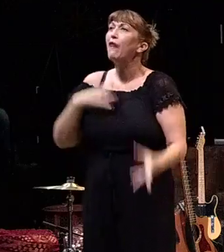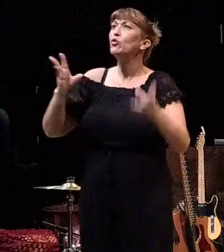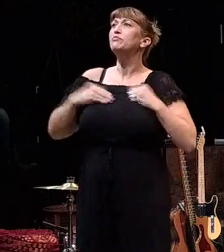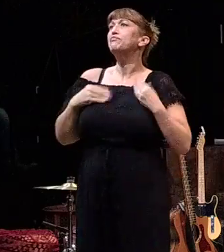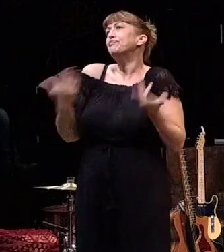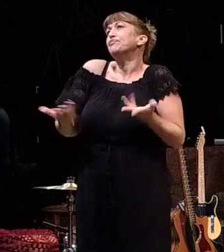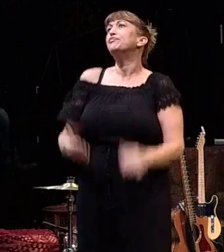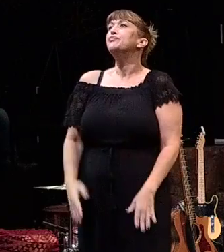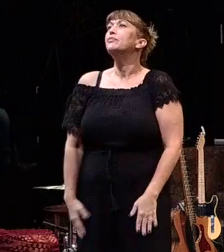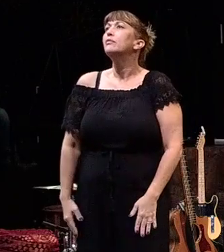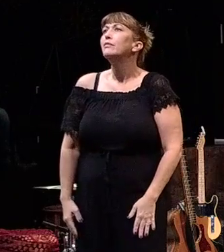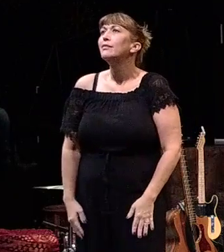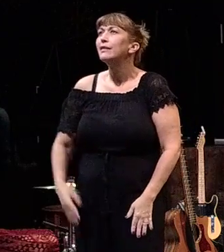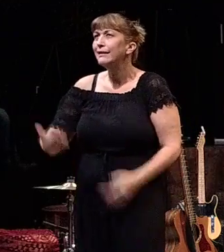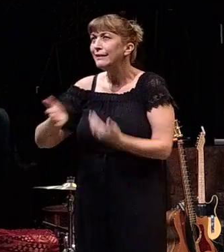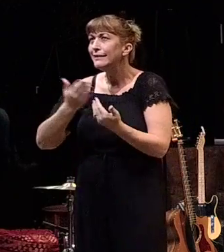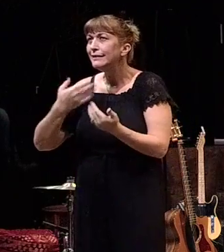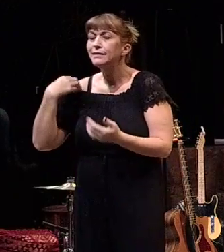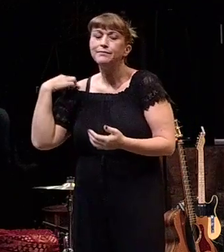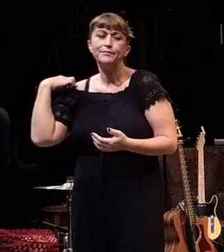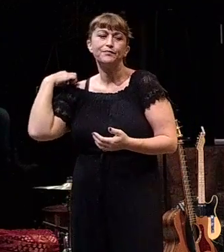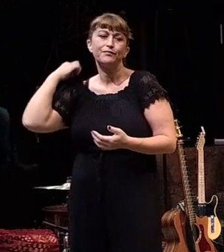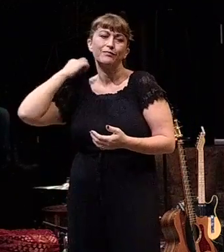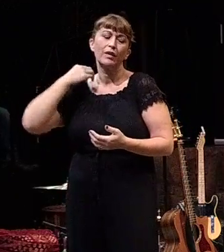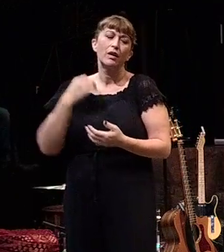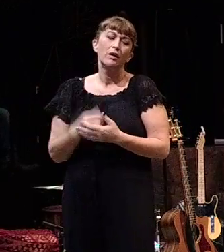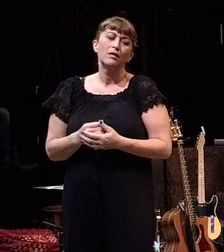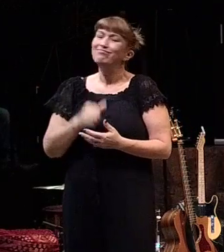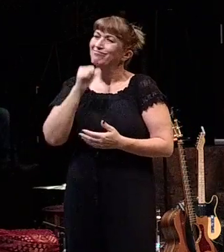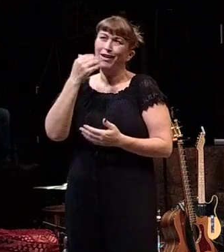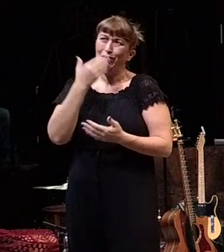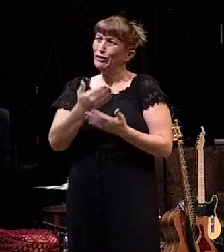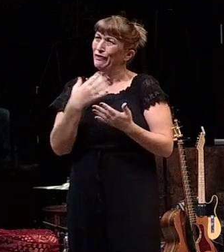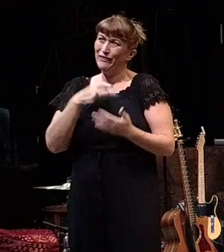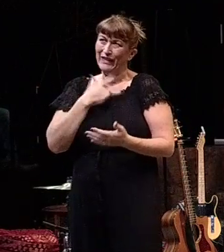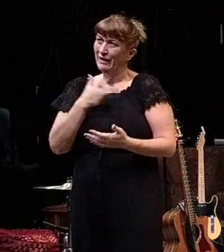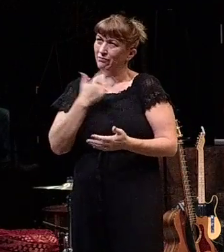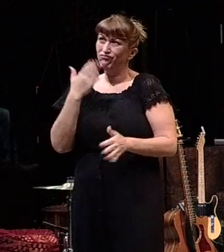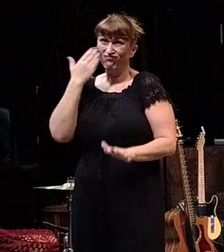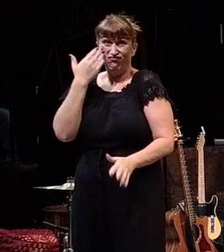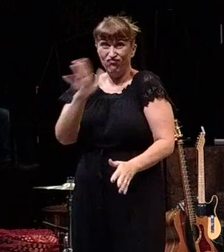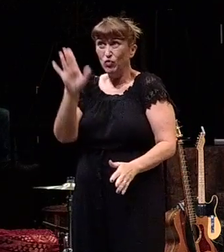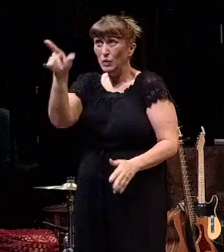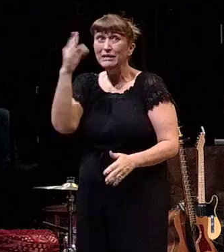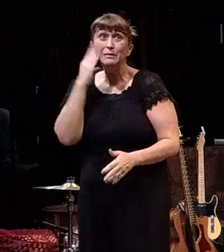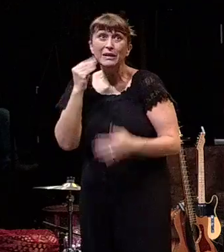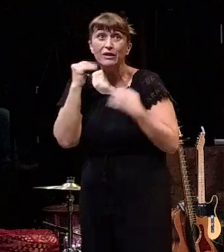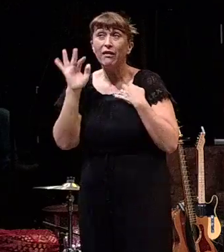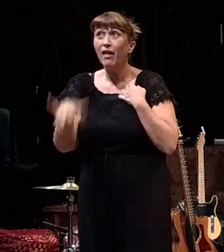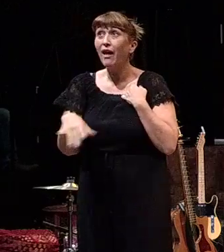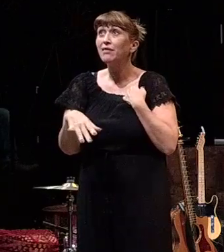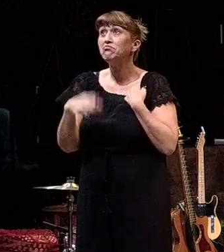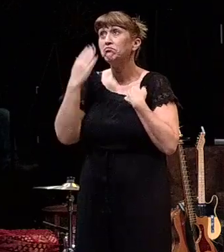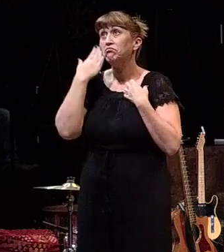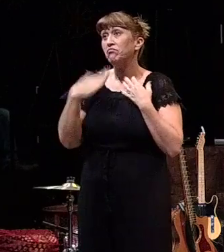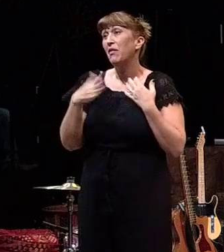I just have to accept it. And honestly, that makes, it's not a good feeling. I don't know if you've felt that way before, but it just feels